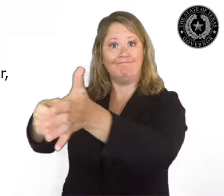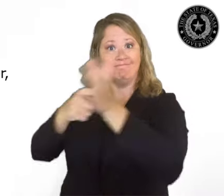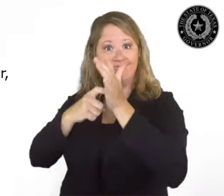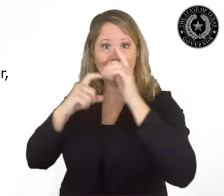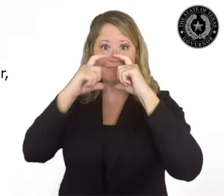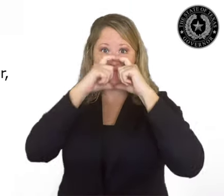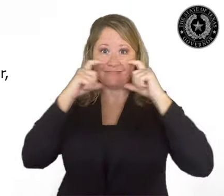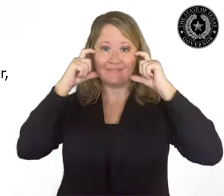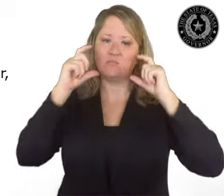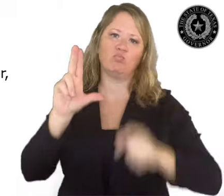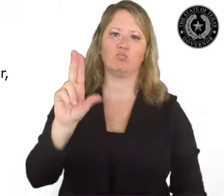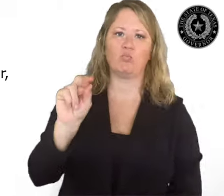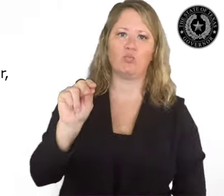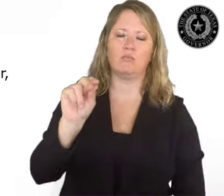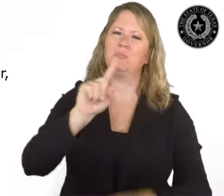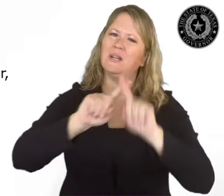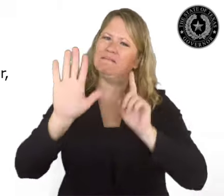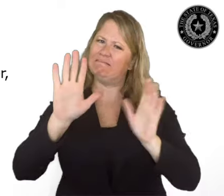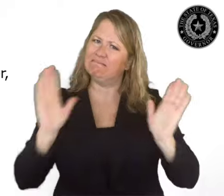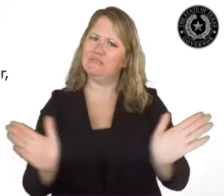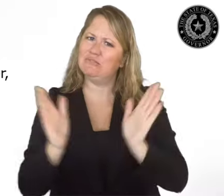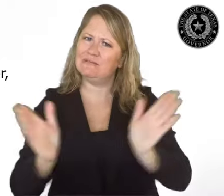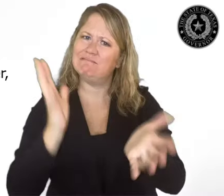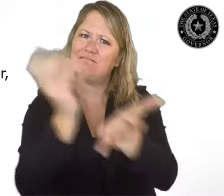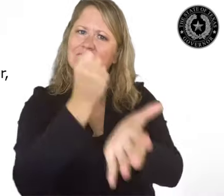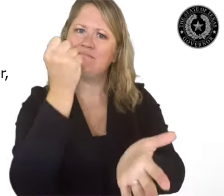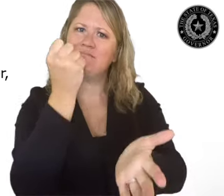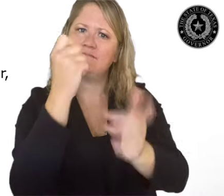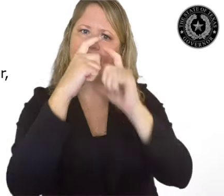but wearing a face covering is strongly encouraged